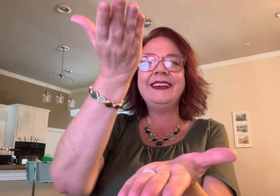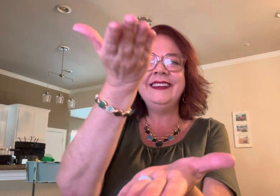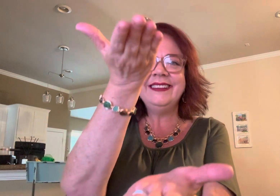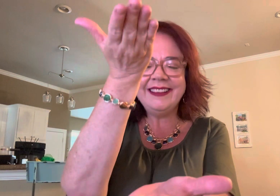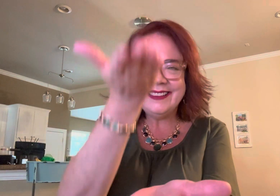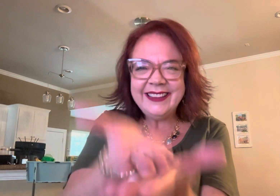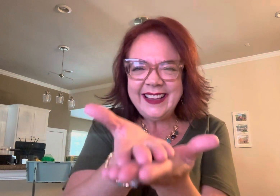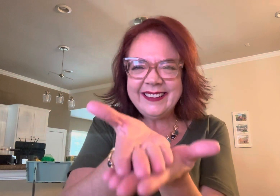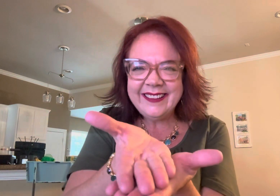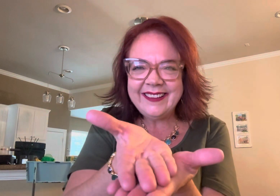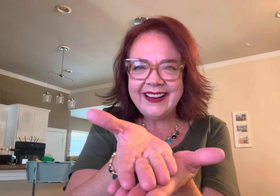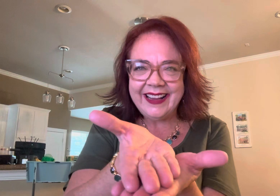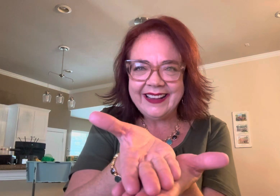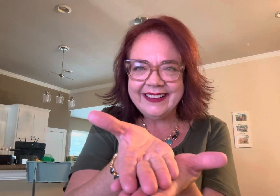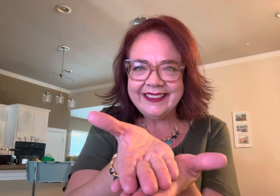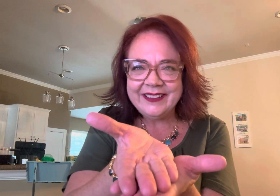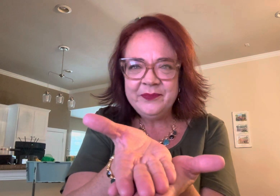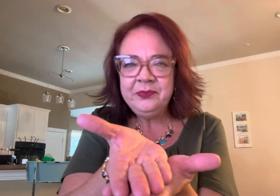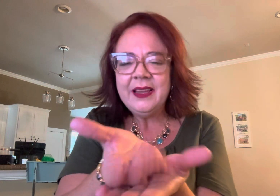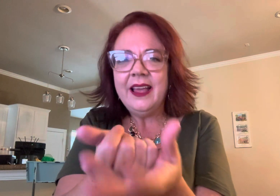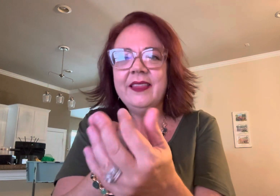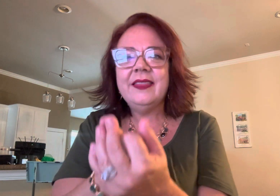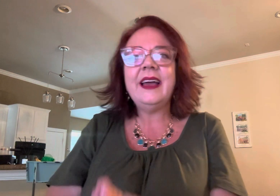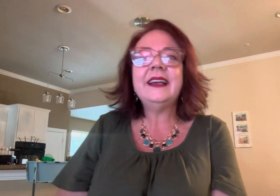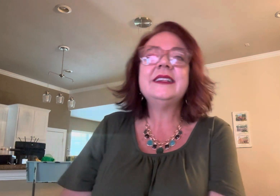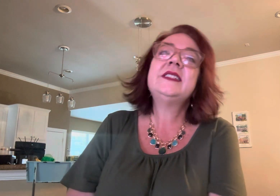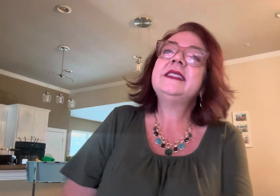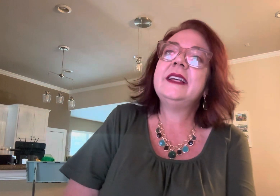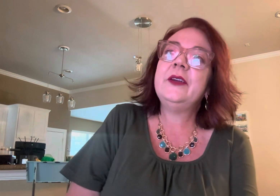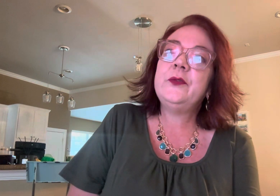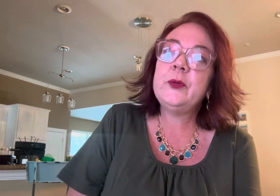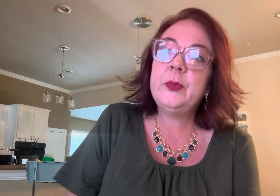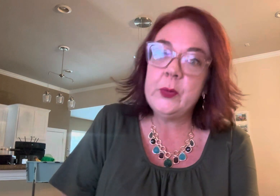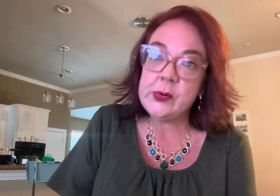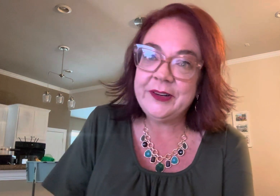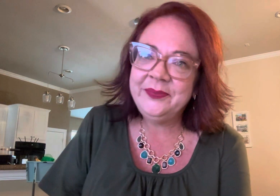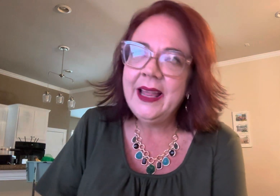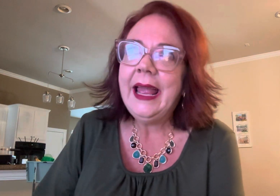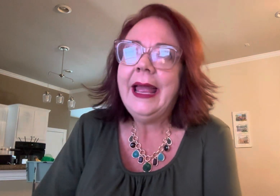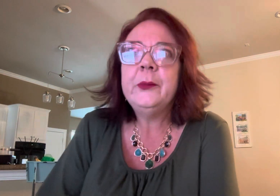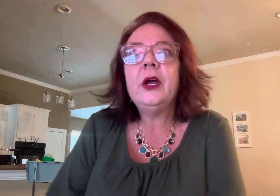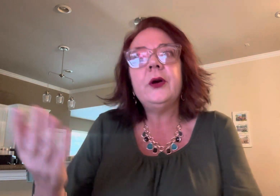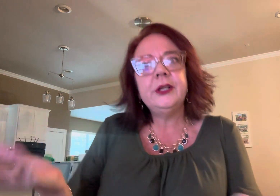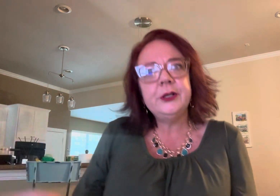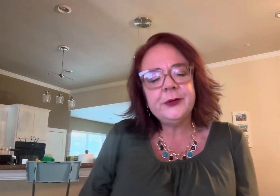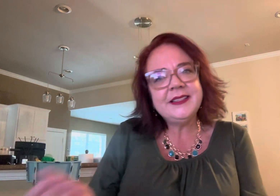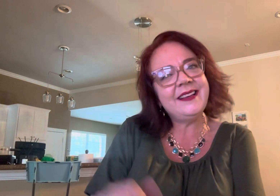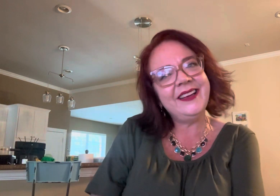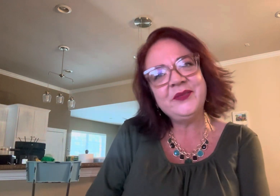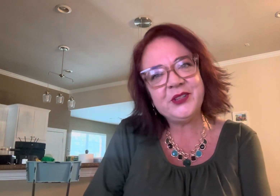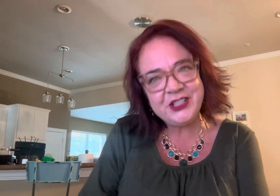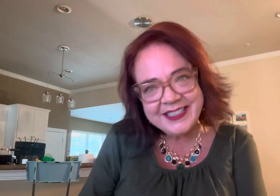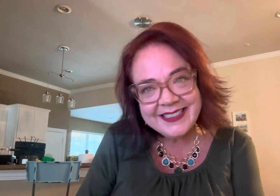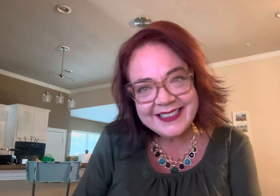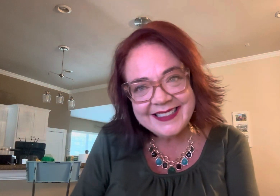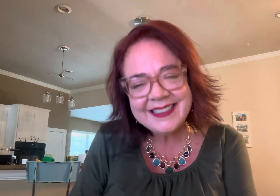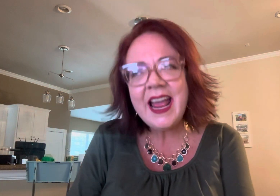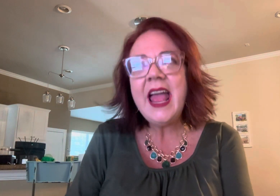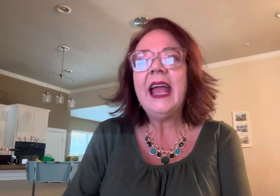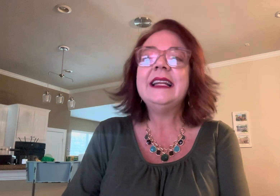and lay it on our hand and that is the sign for born and we already know the sign for jesus and